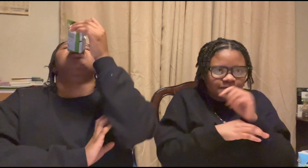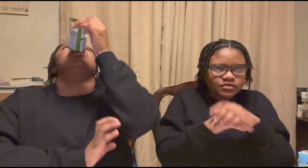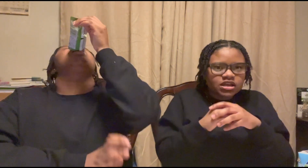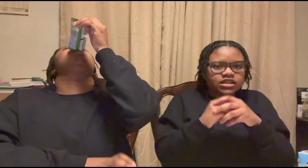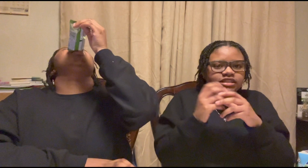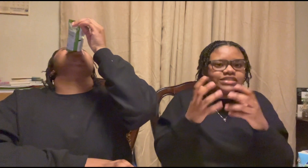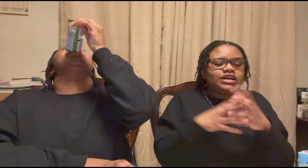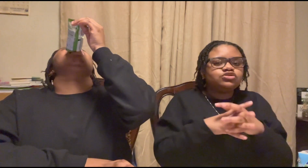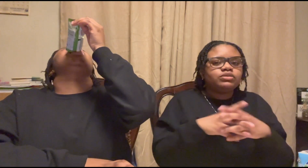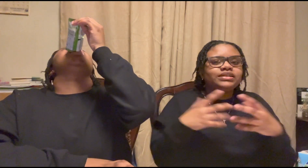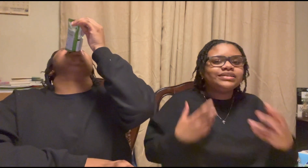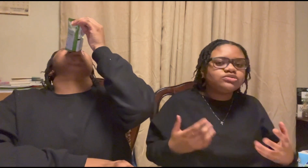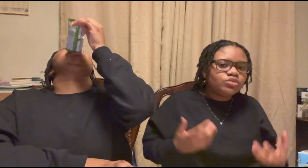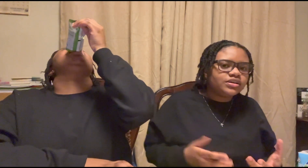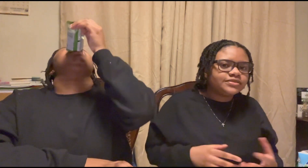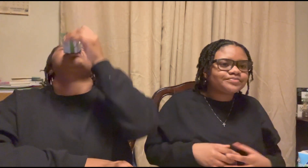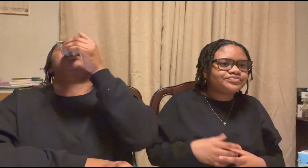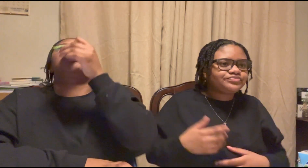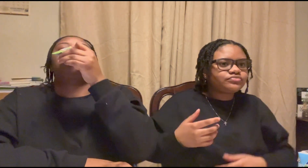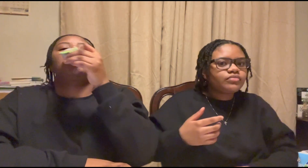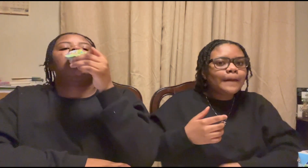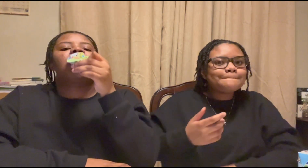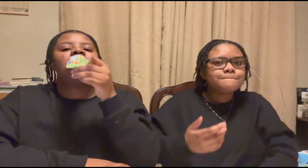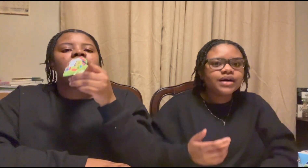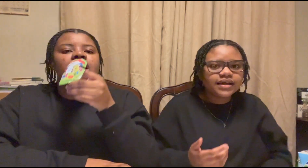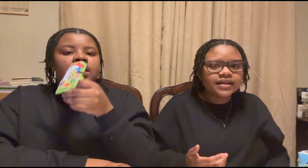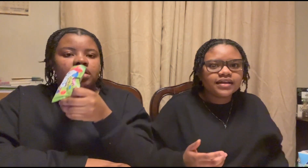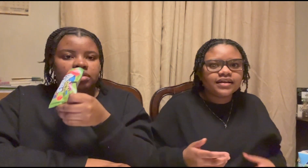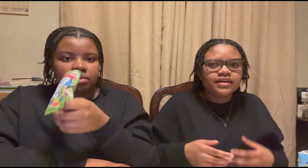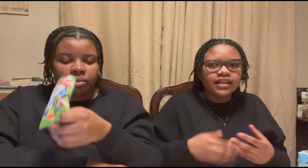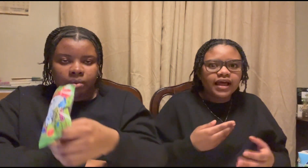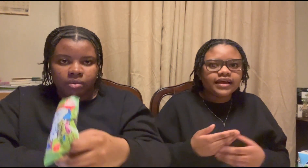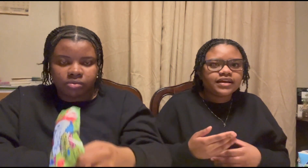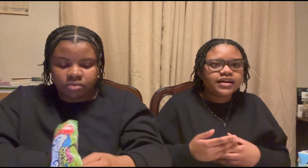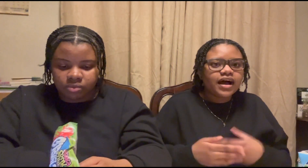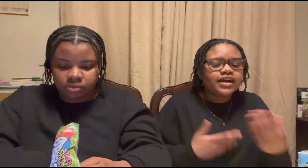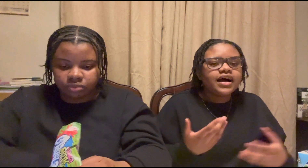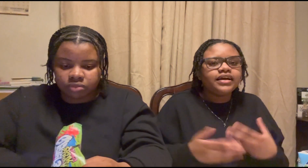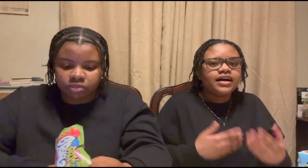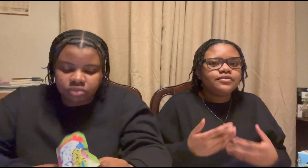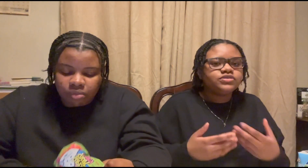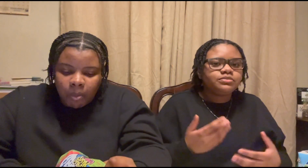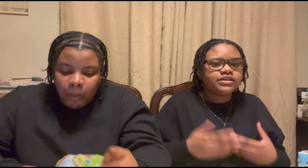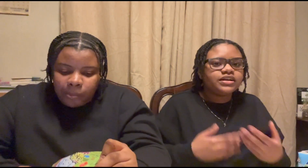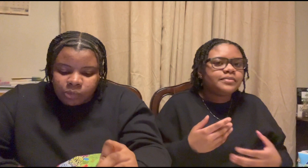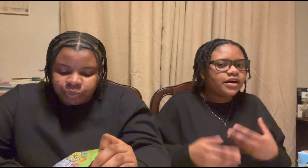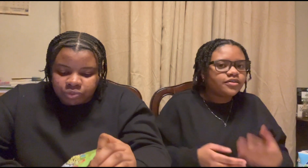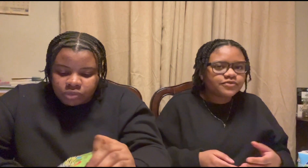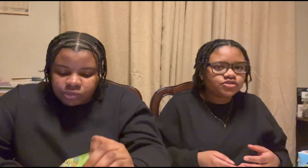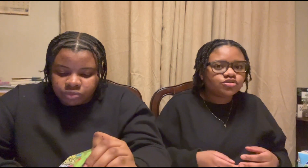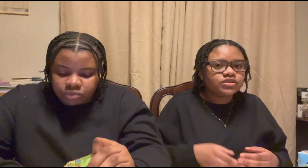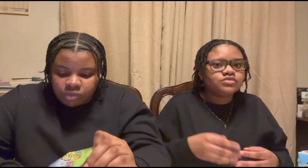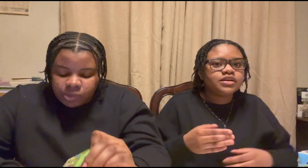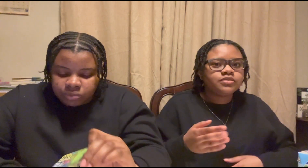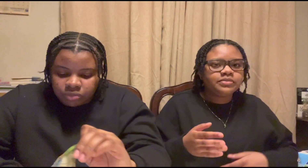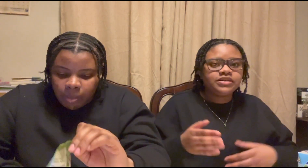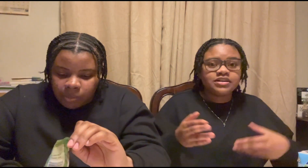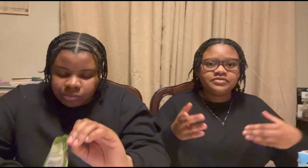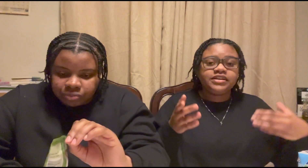that's how sweatiness was but like i got it i was able to get out my comfort zone i was able to be confident